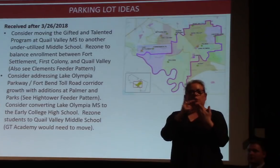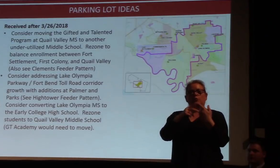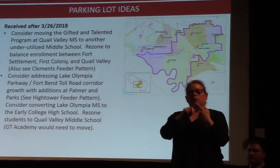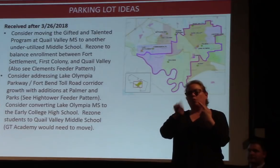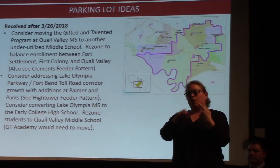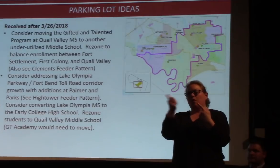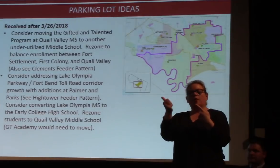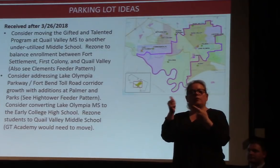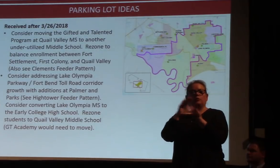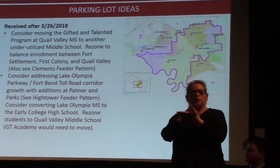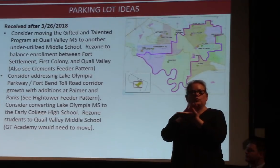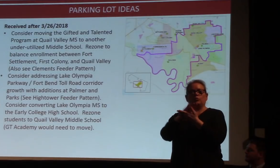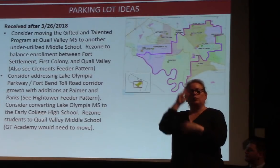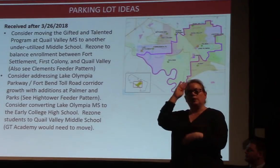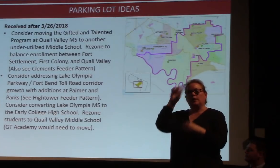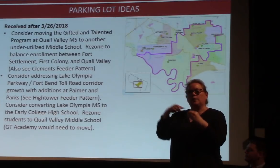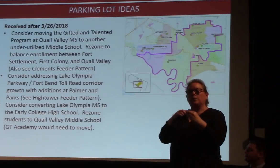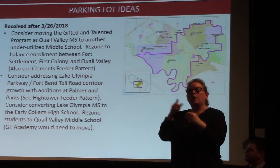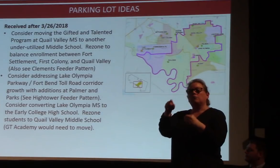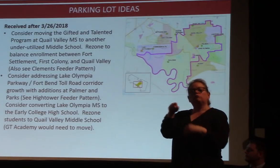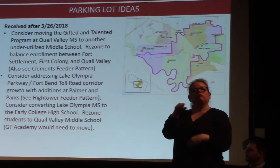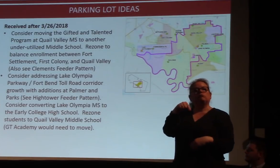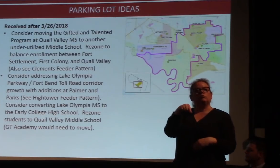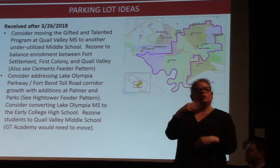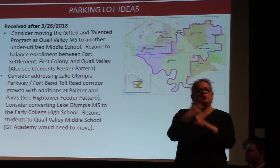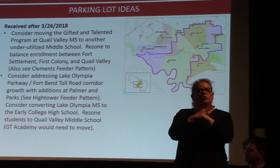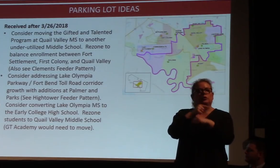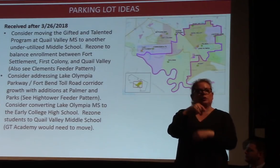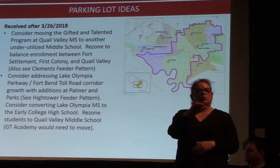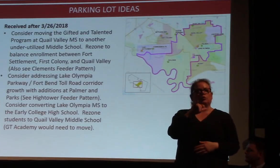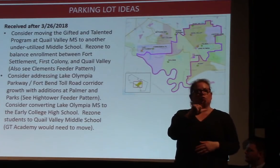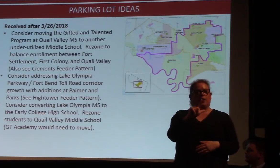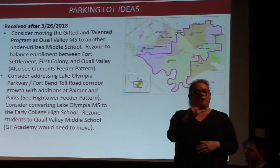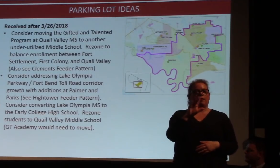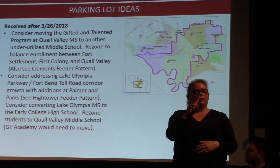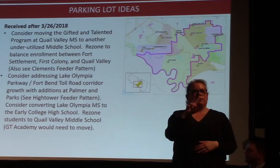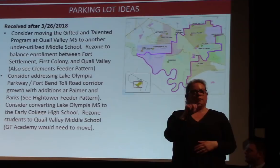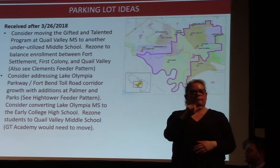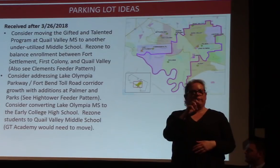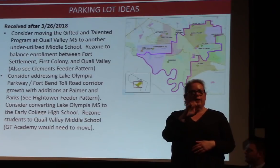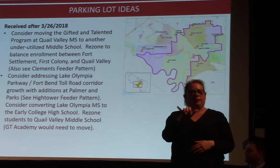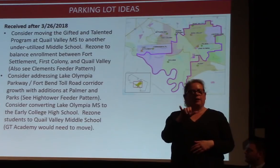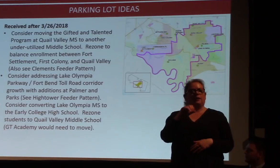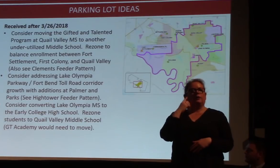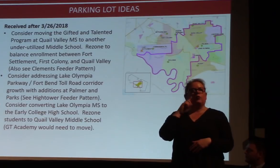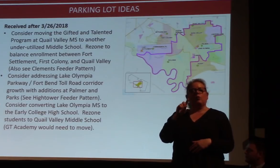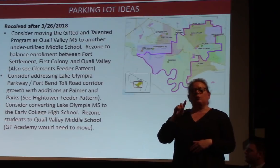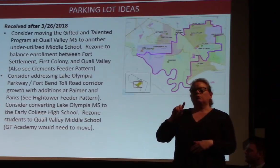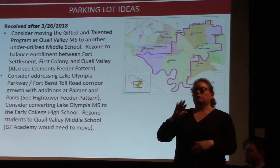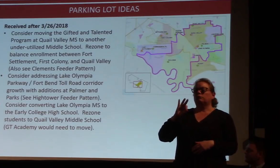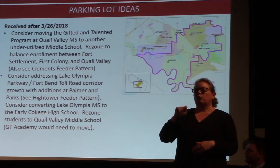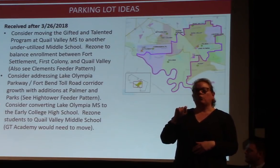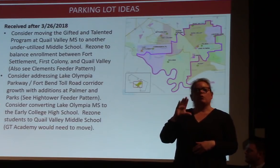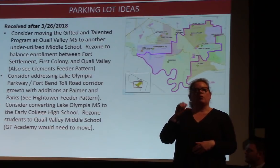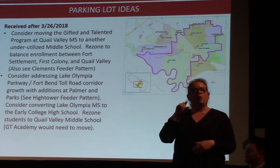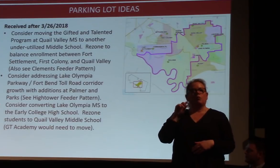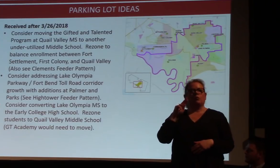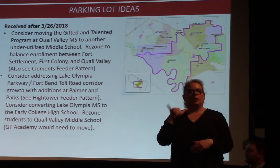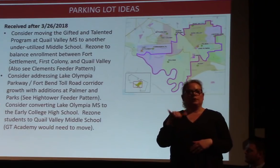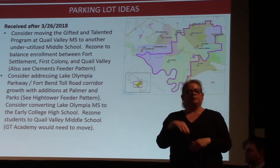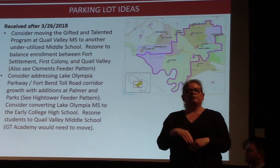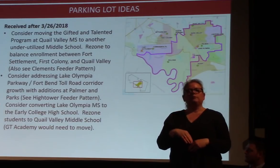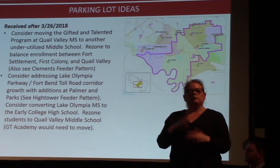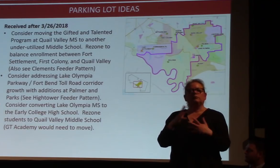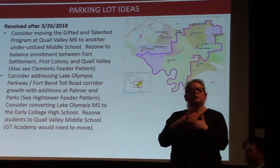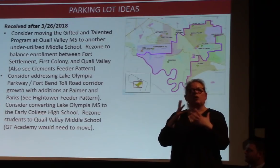relieve Fort Settlement and First Colony. And I just want to kind of point out on this map that, you know, hey, there's a lot of anxiety out there. But if, again,